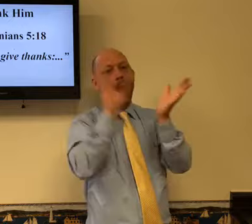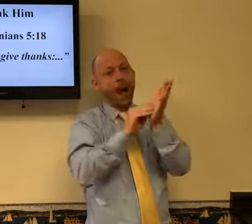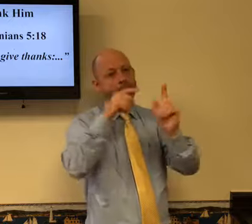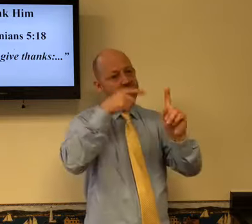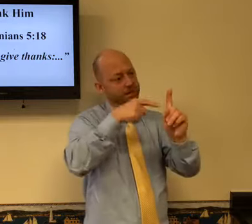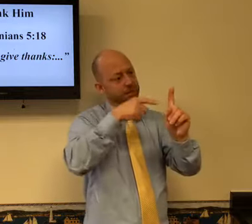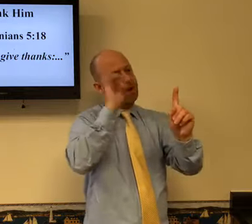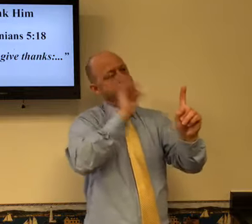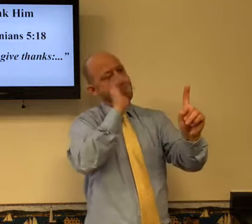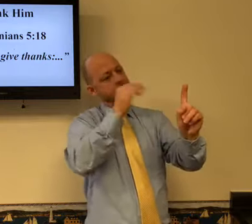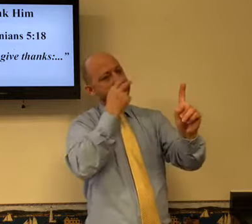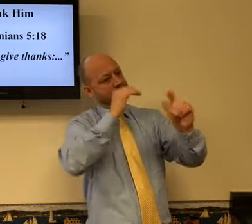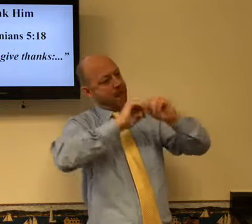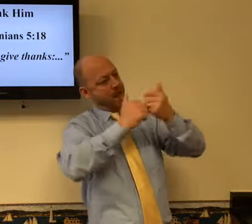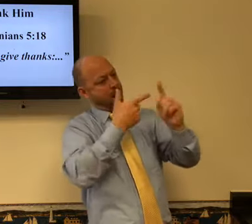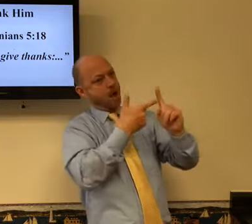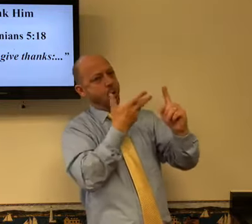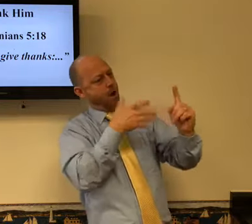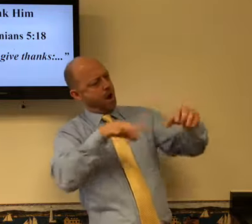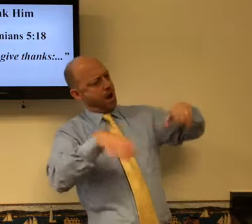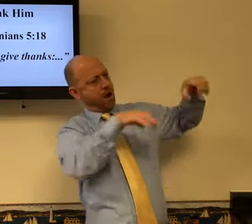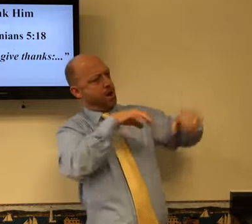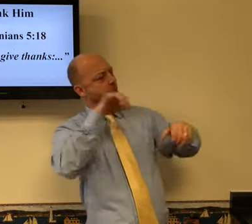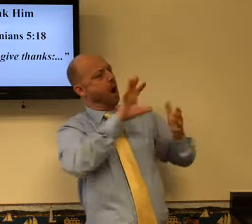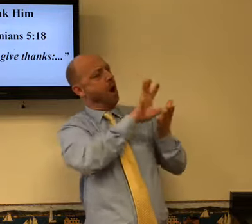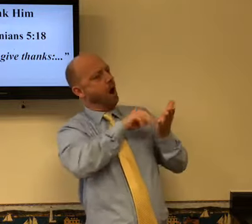And we can look at him and we can copy his example.